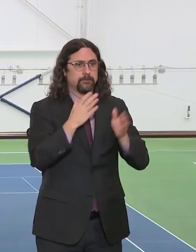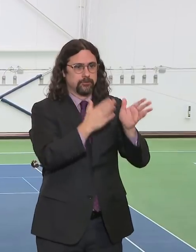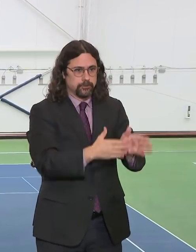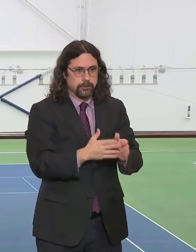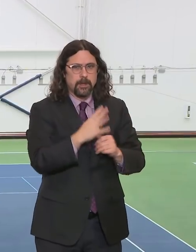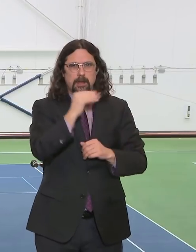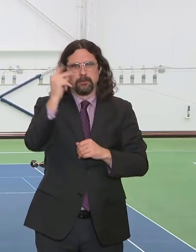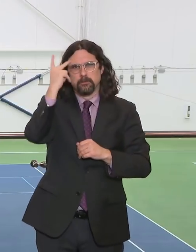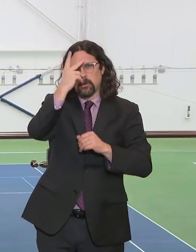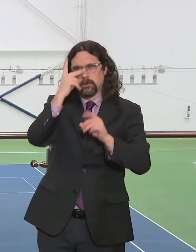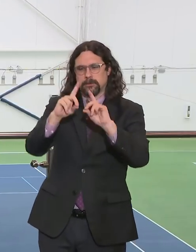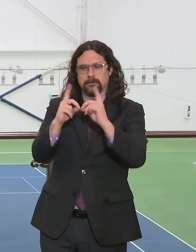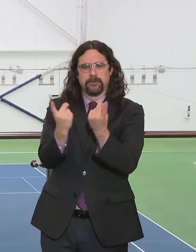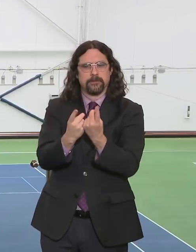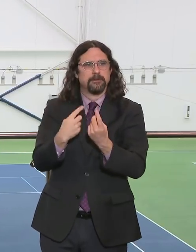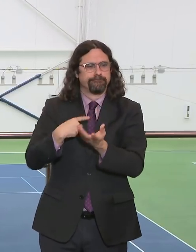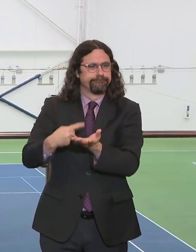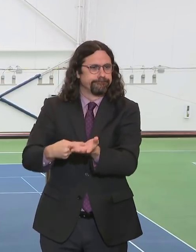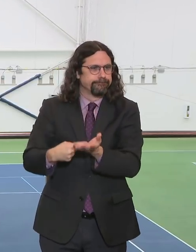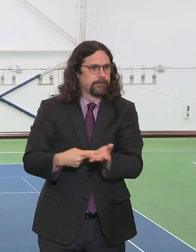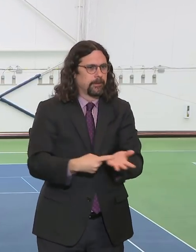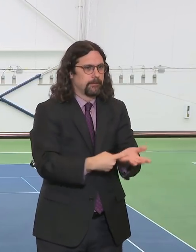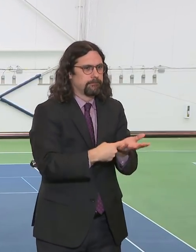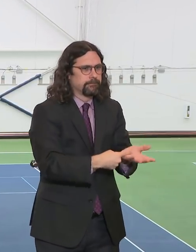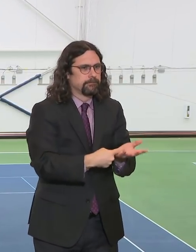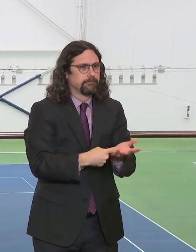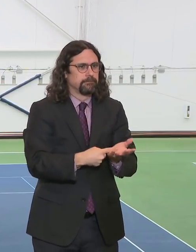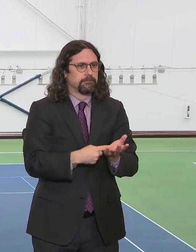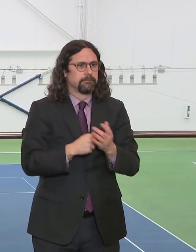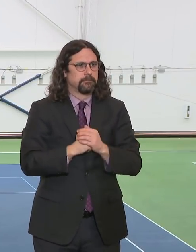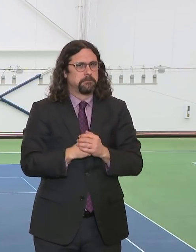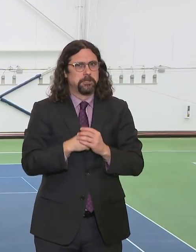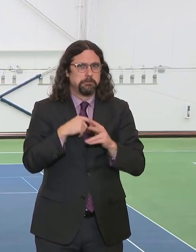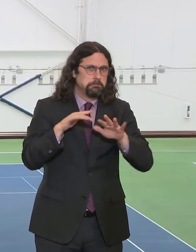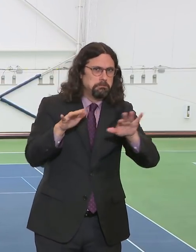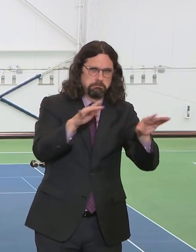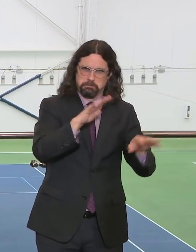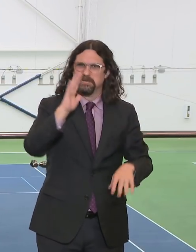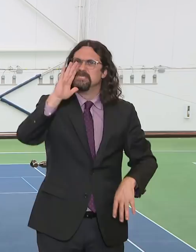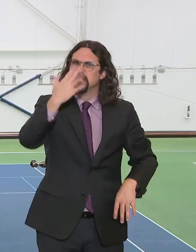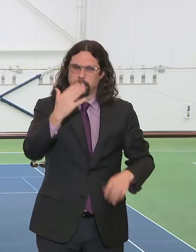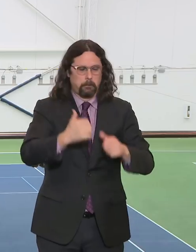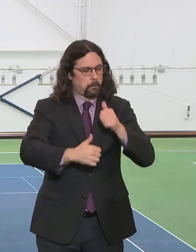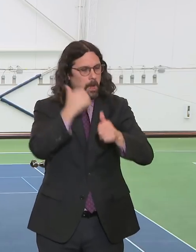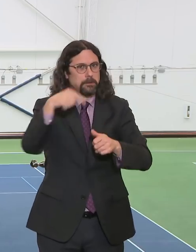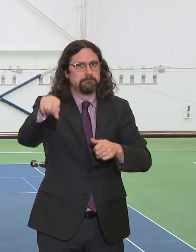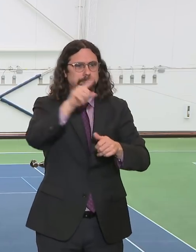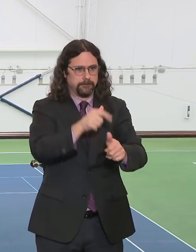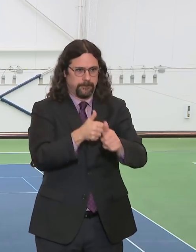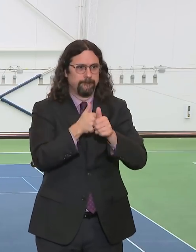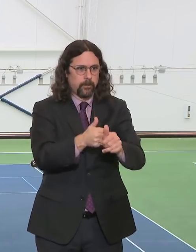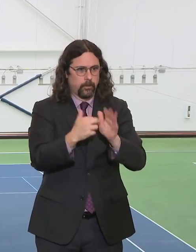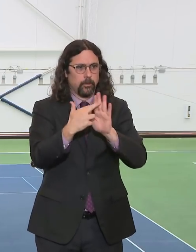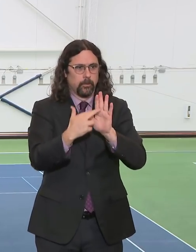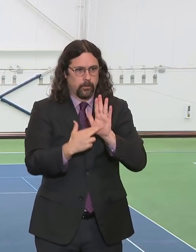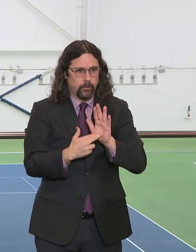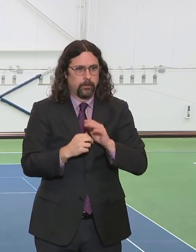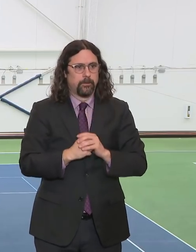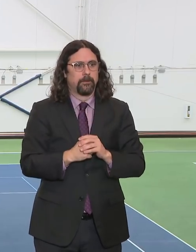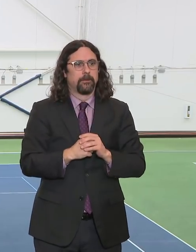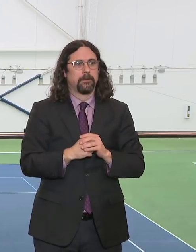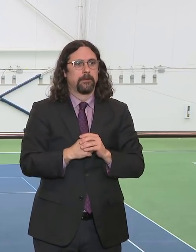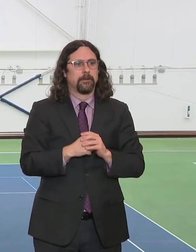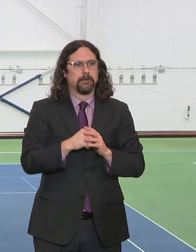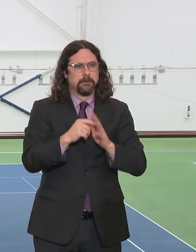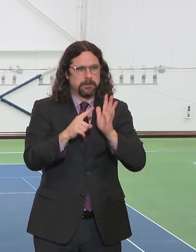real problem spots too. So I've been very clear. We see a problem spot that's recurrent. We are going to shut it down. I have